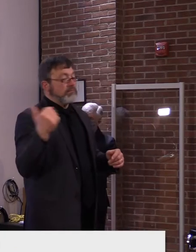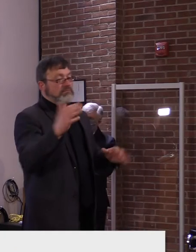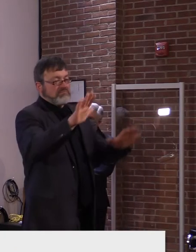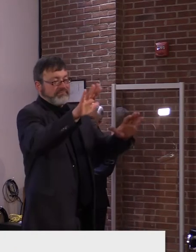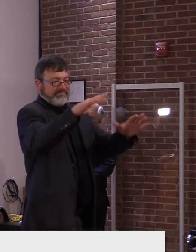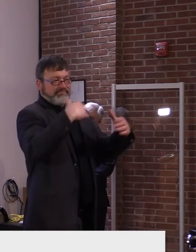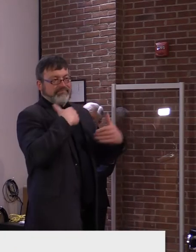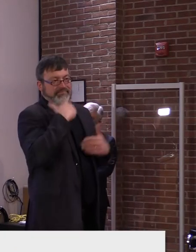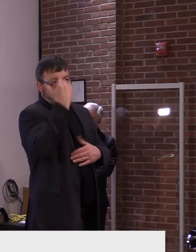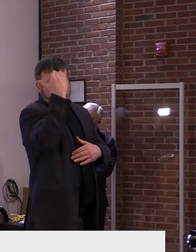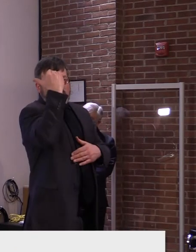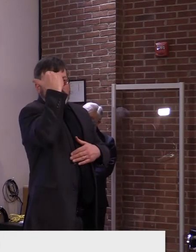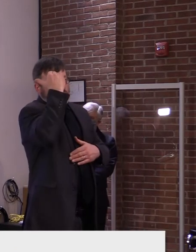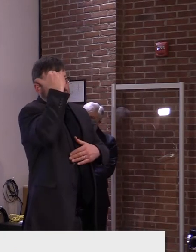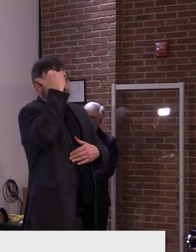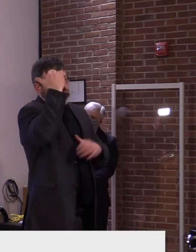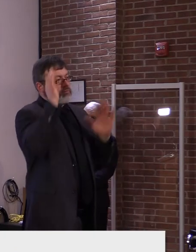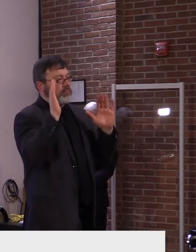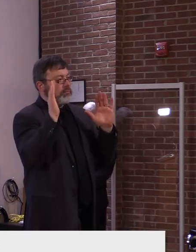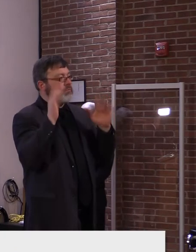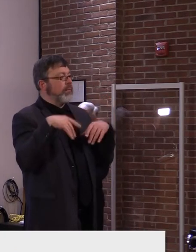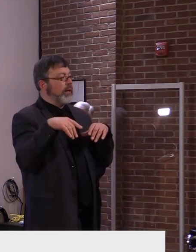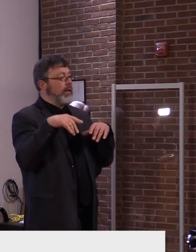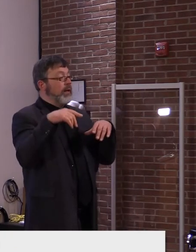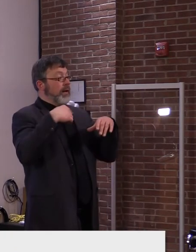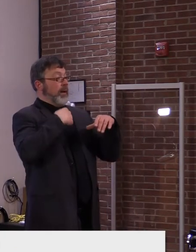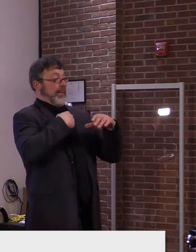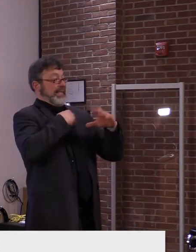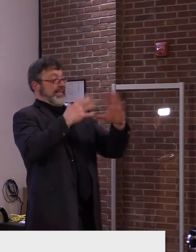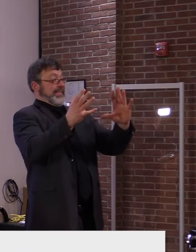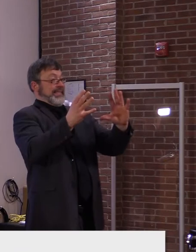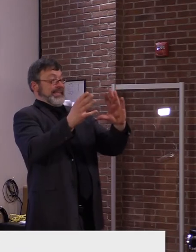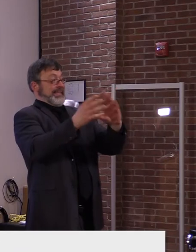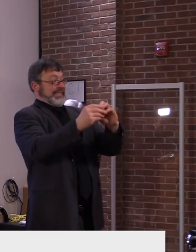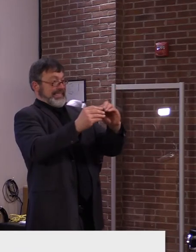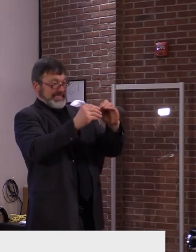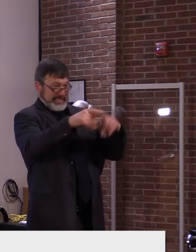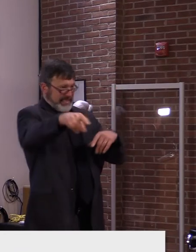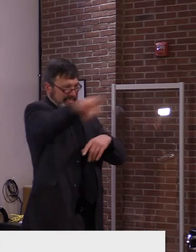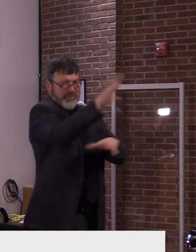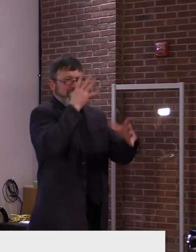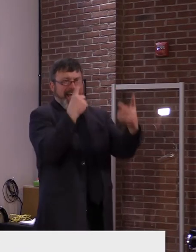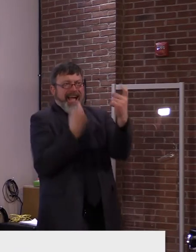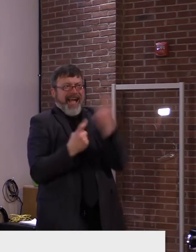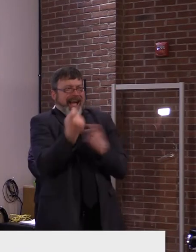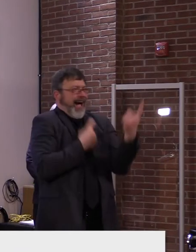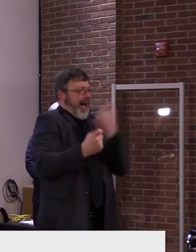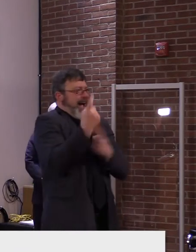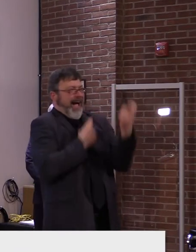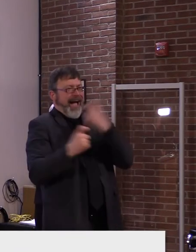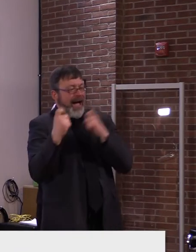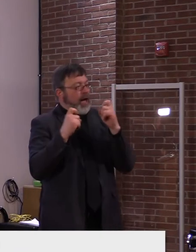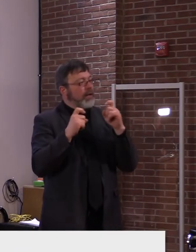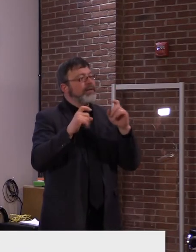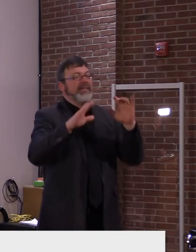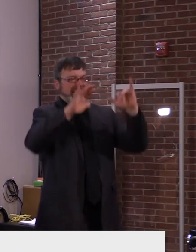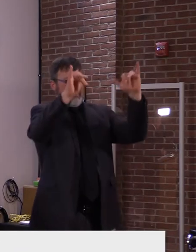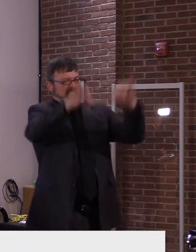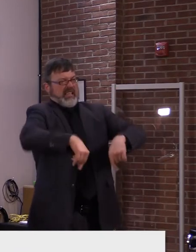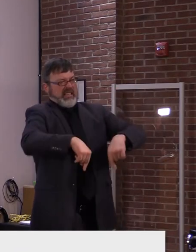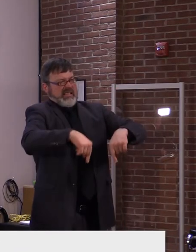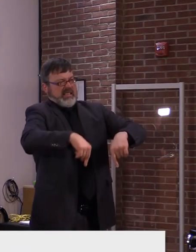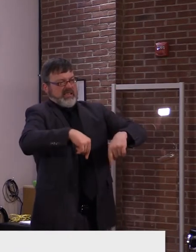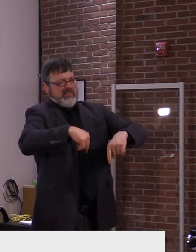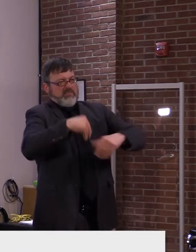exactly what I was talking about. It raises a lot of questions, the what ifs, the what abouts, and, uh, we're going to address those next week. Uh,